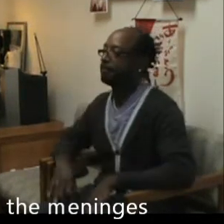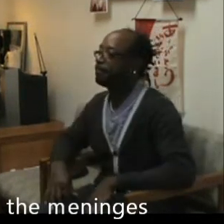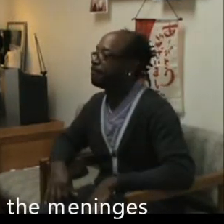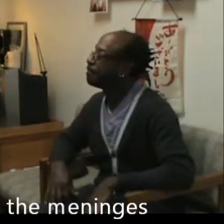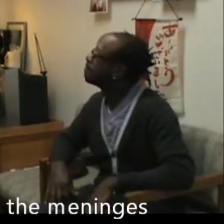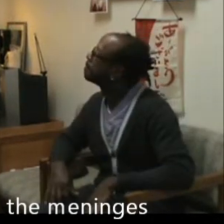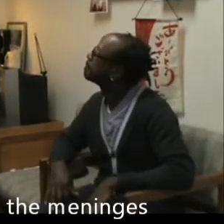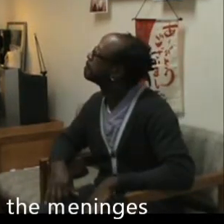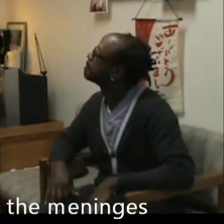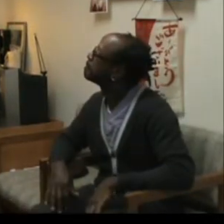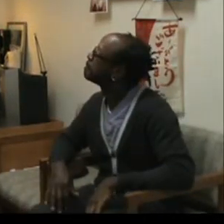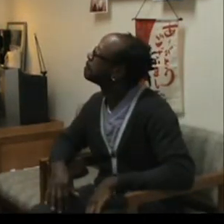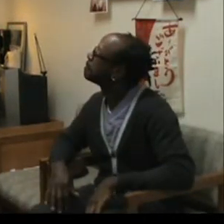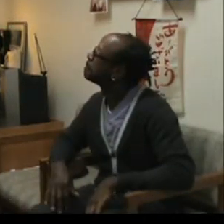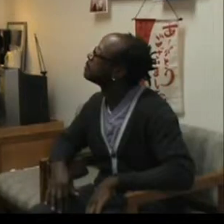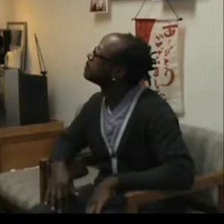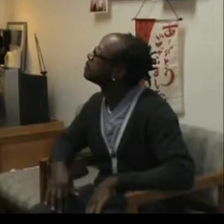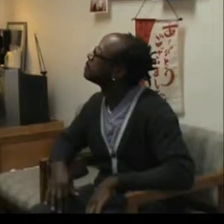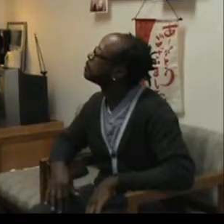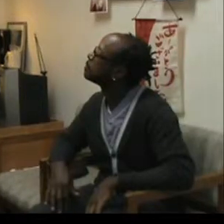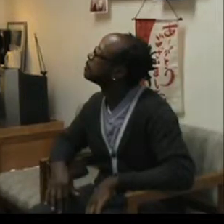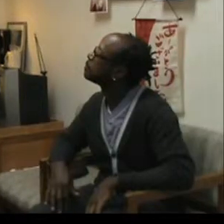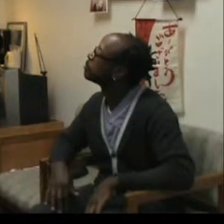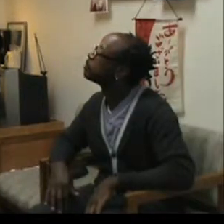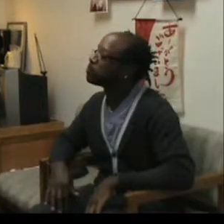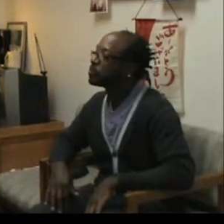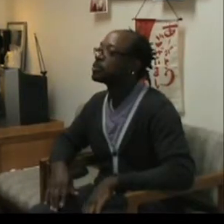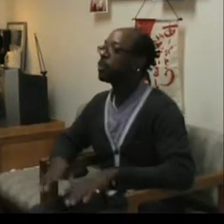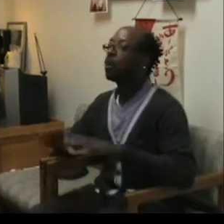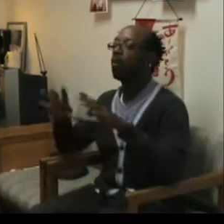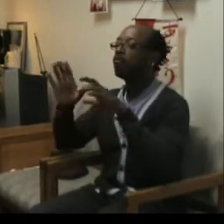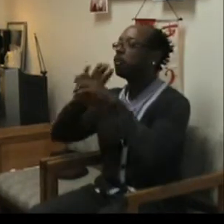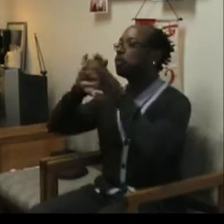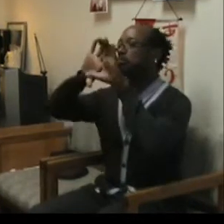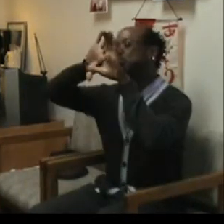And they totally surround the spinal cord in the brain. And they protect it.